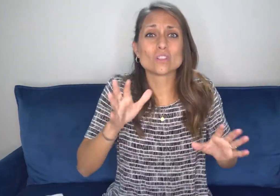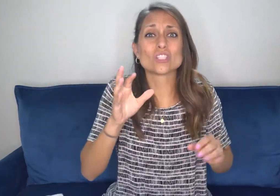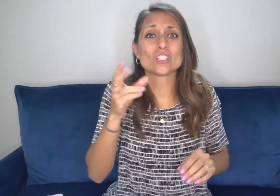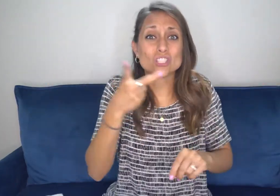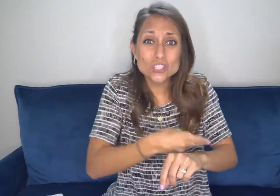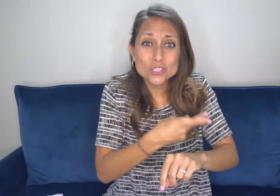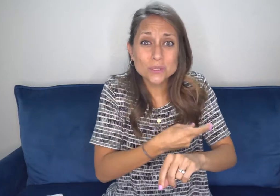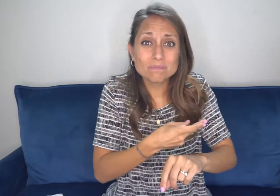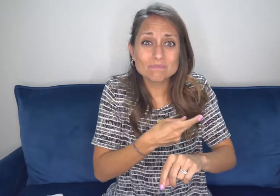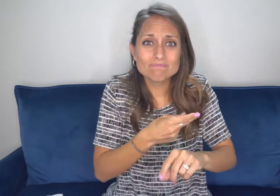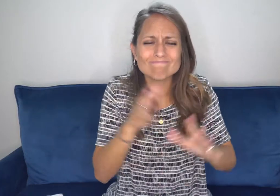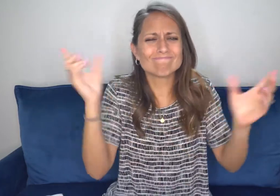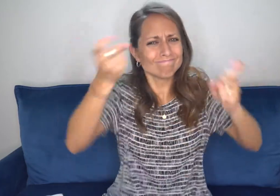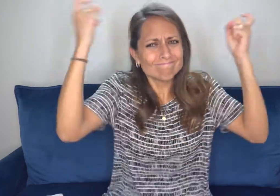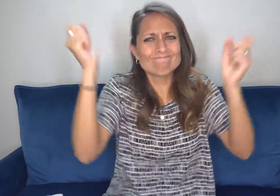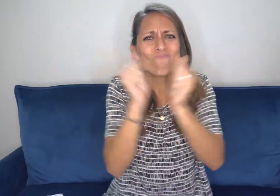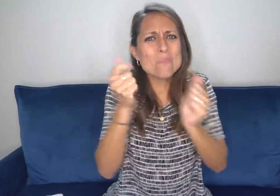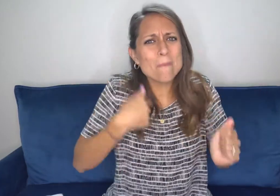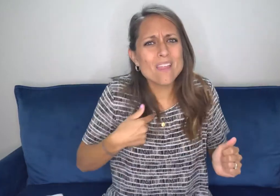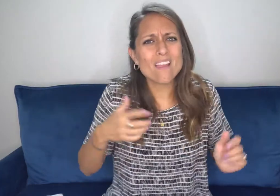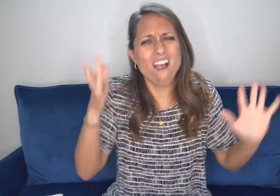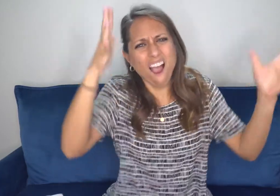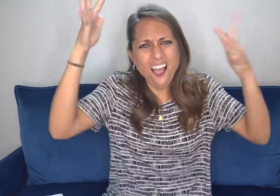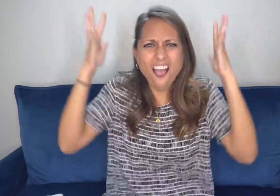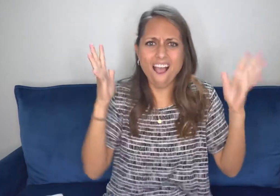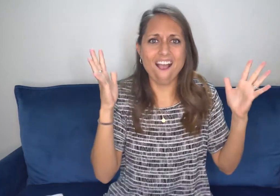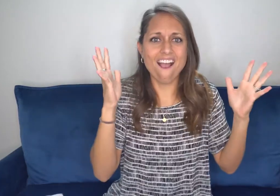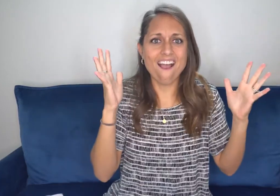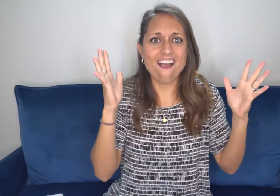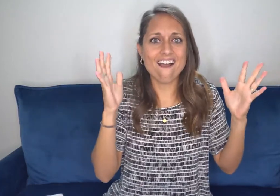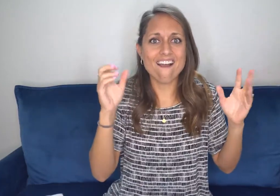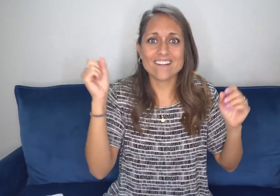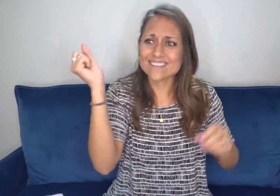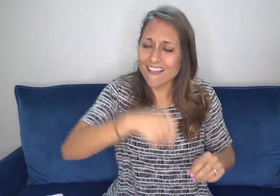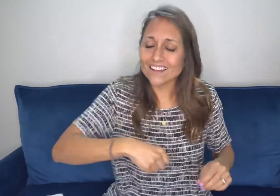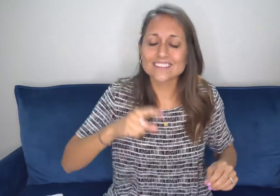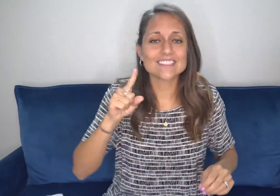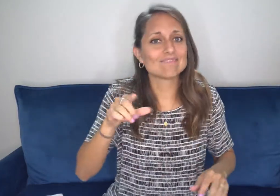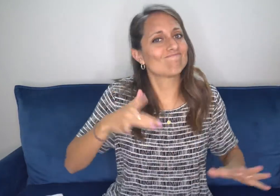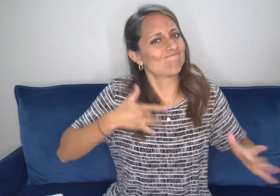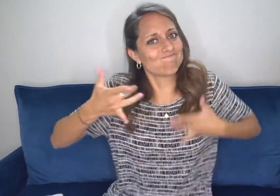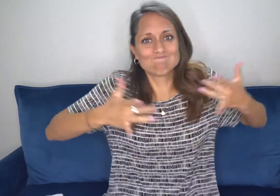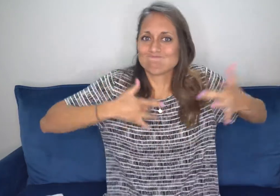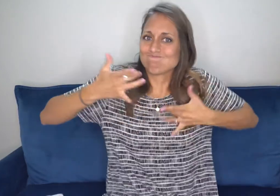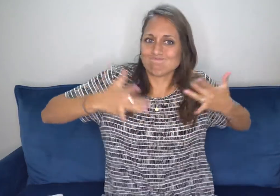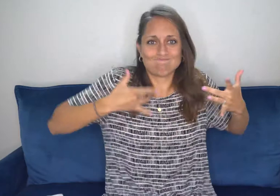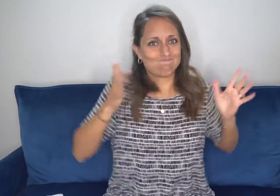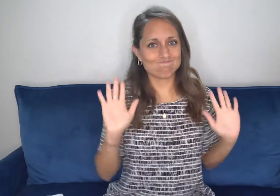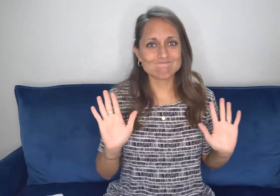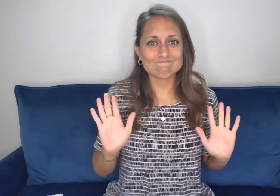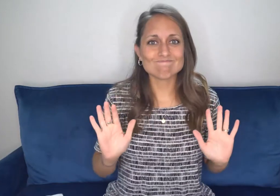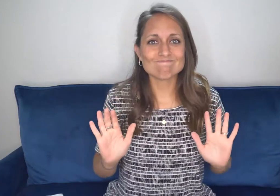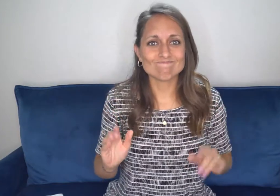I have found the lost sheep. Come celebrate and take part of my joy with me.